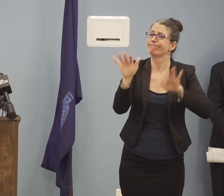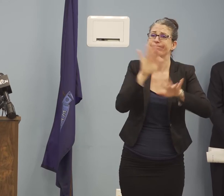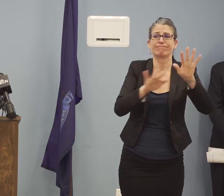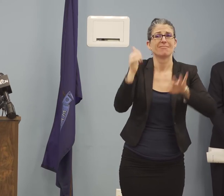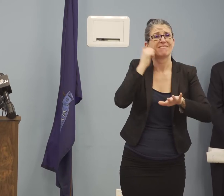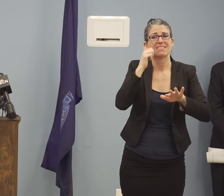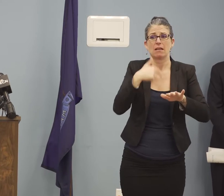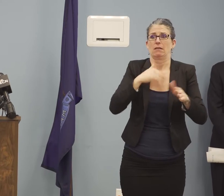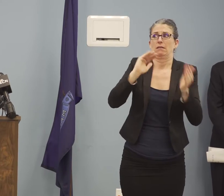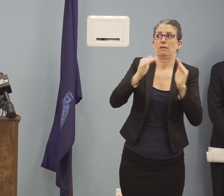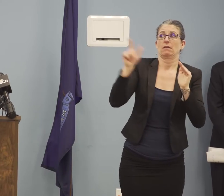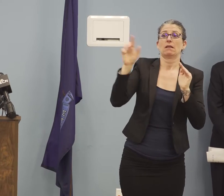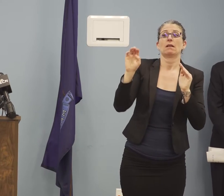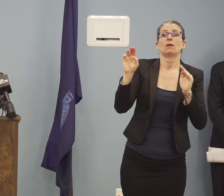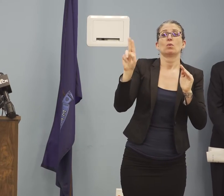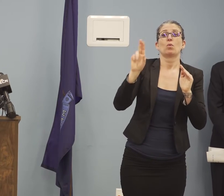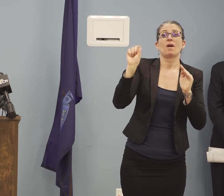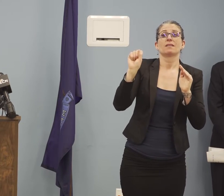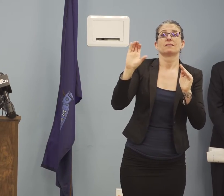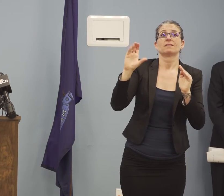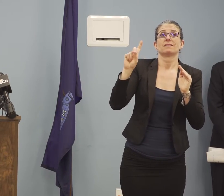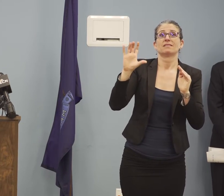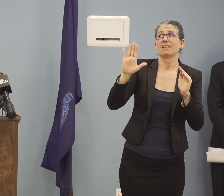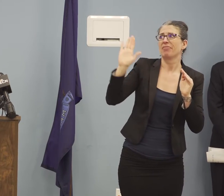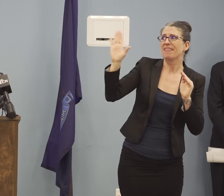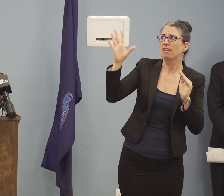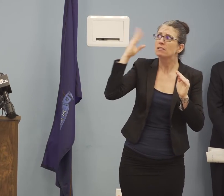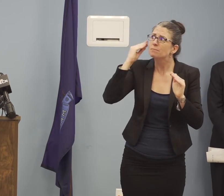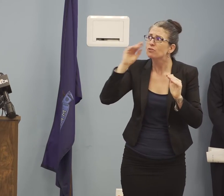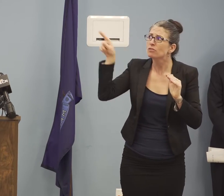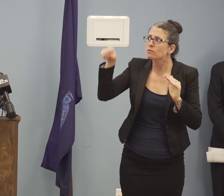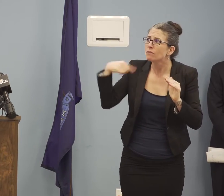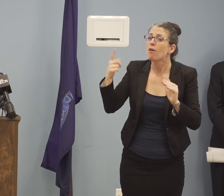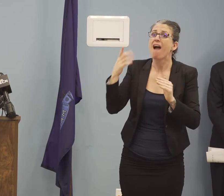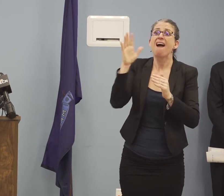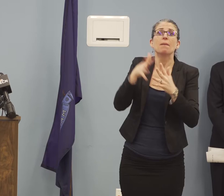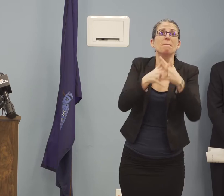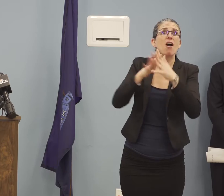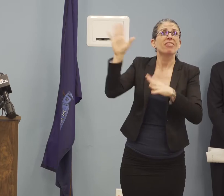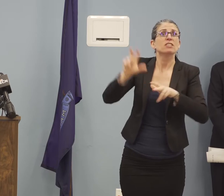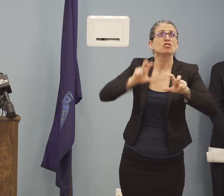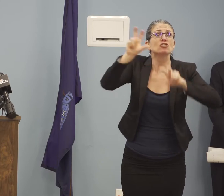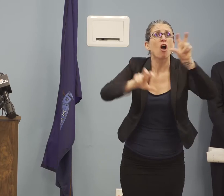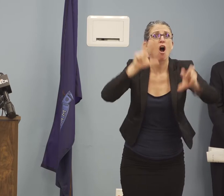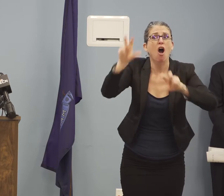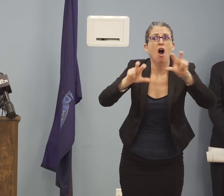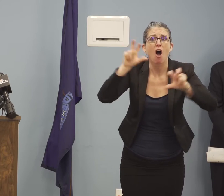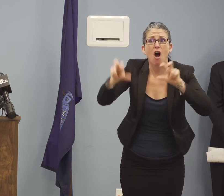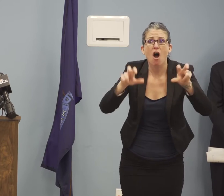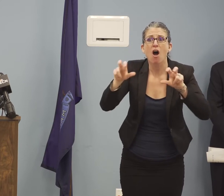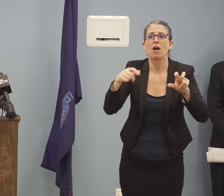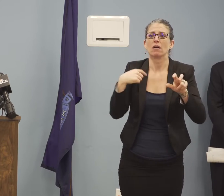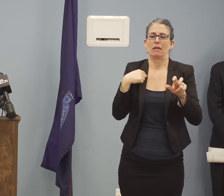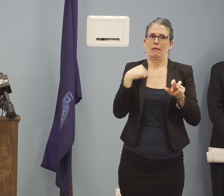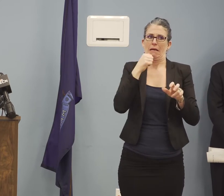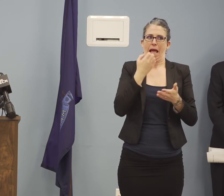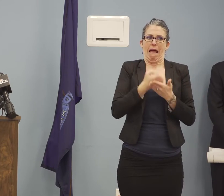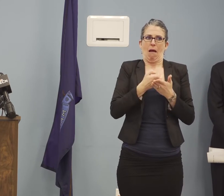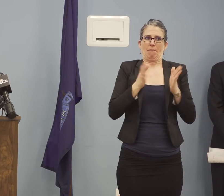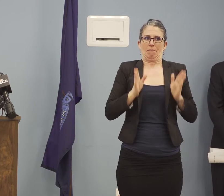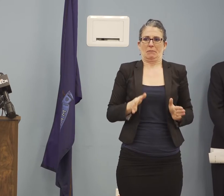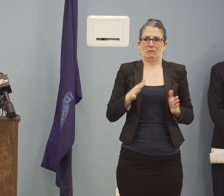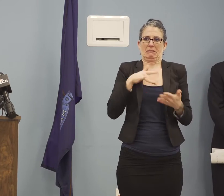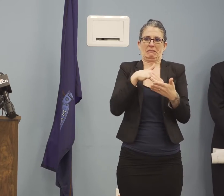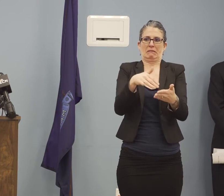ride in the stock market in the last couple of weeks. But I'm not an economist. I'll be speaking with economists. But I think it changes day-to-day what the